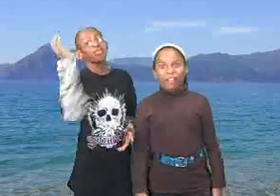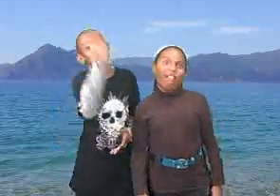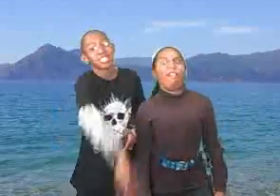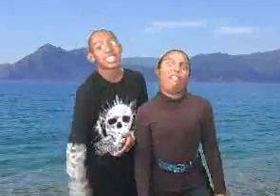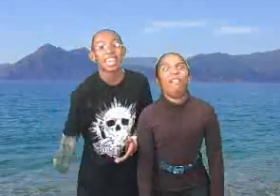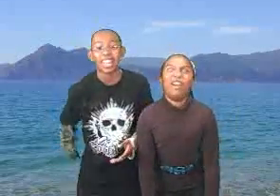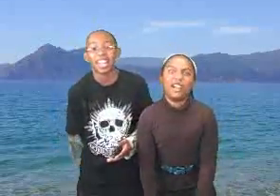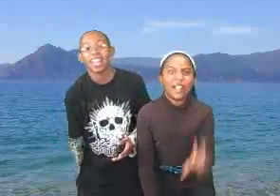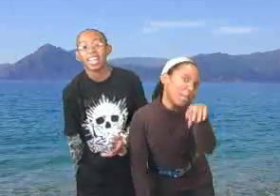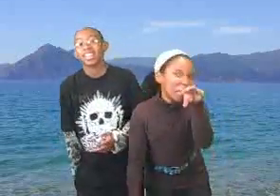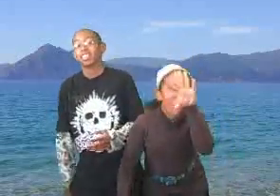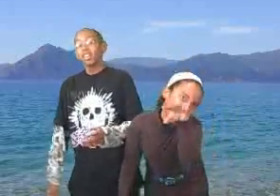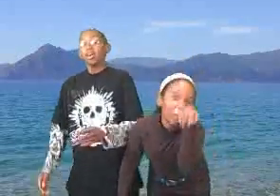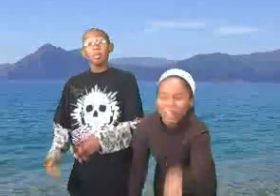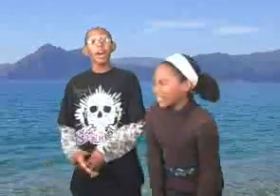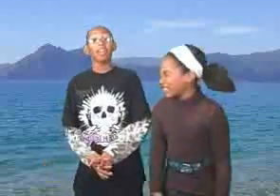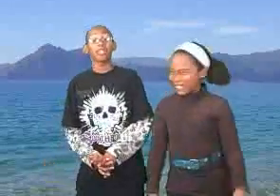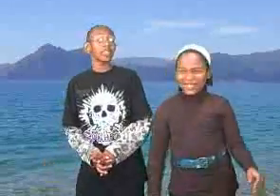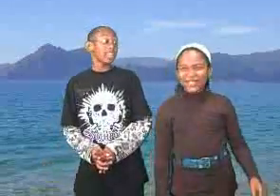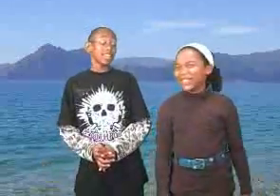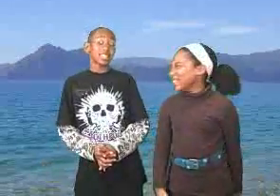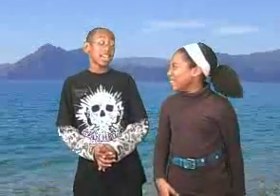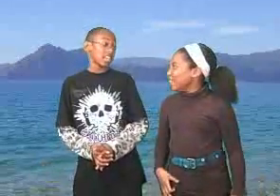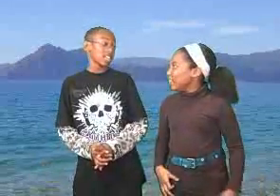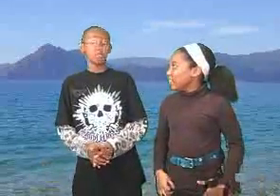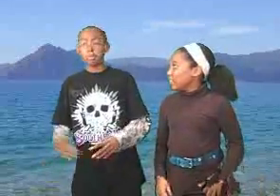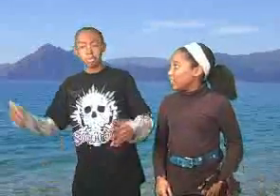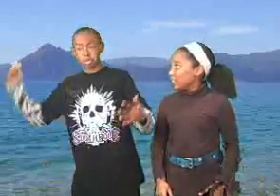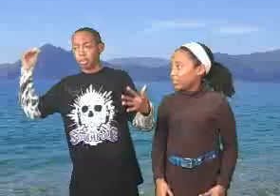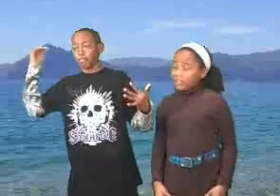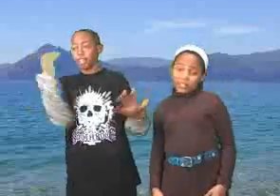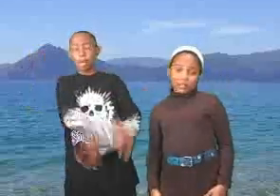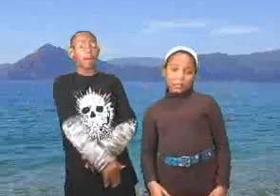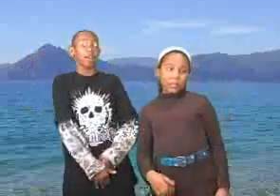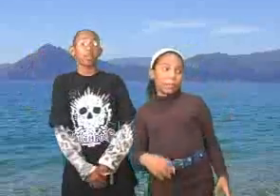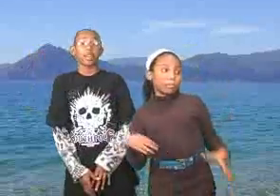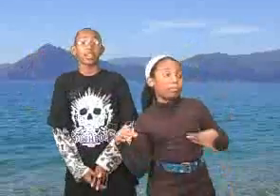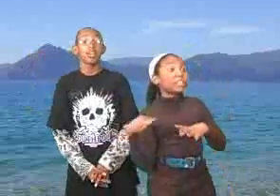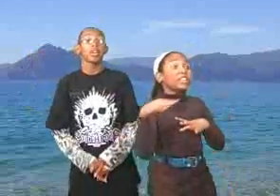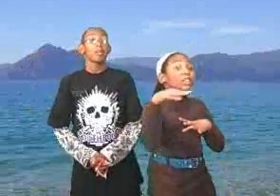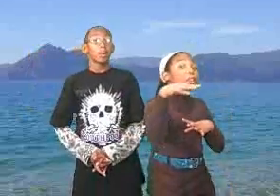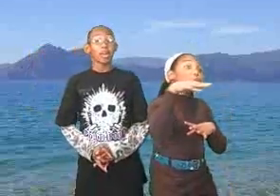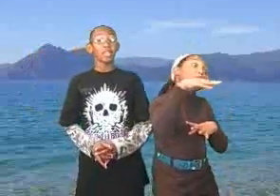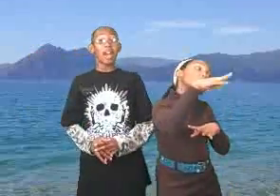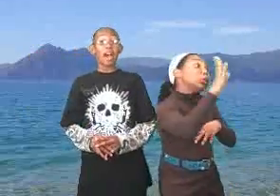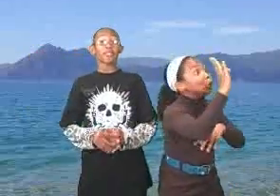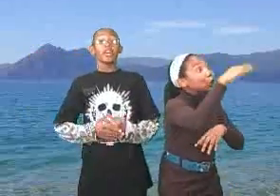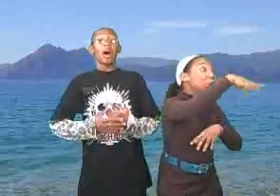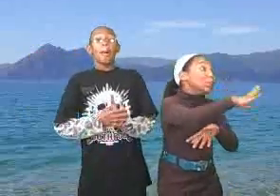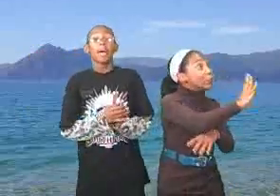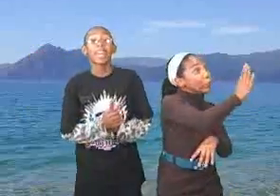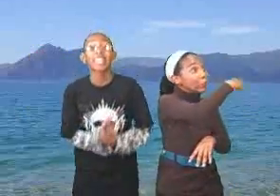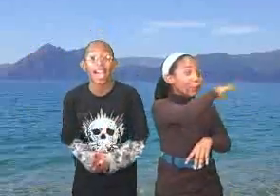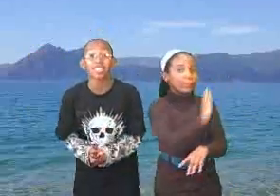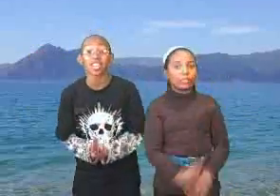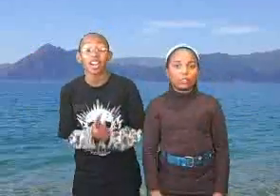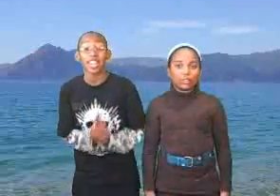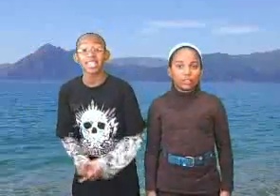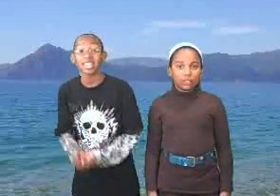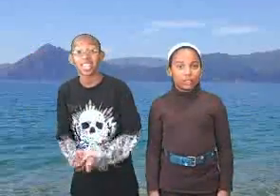I'm just kidding. Well, 10 seconds will fly by quick. But when you have Madagascar, here's the